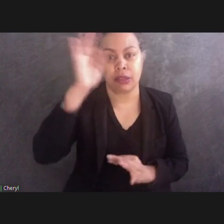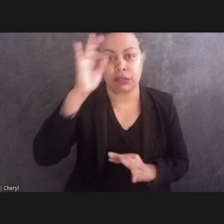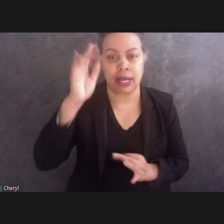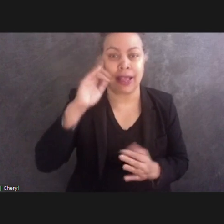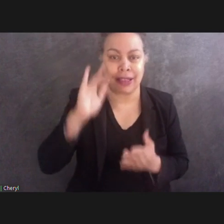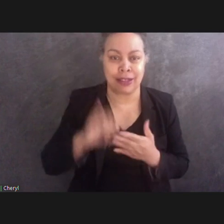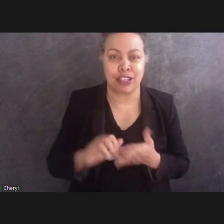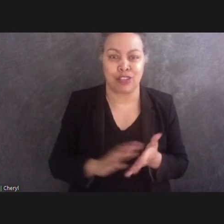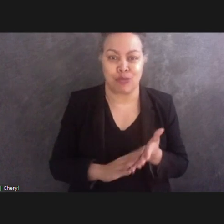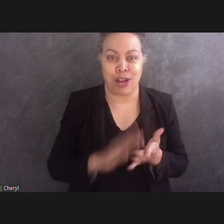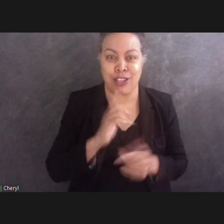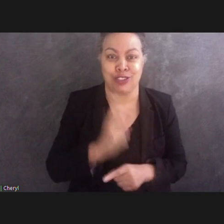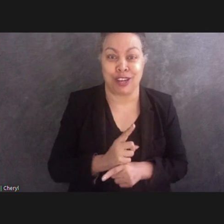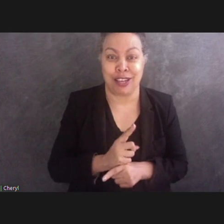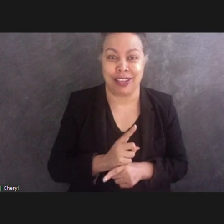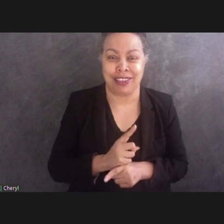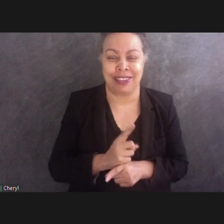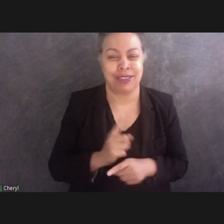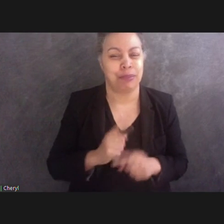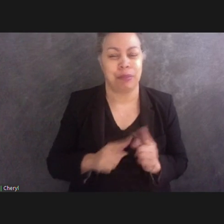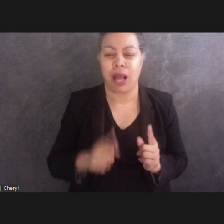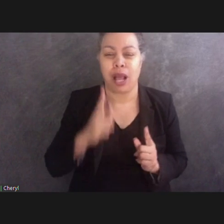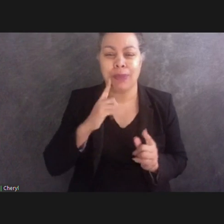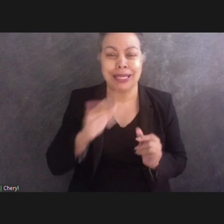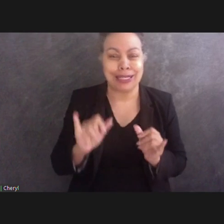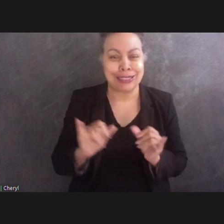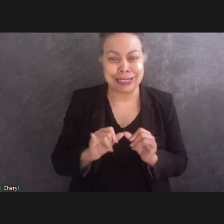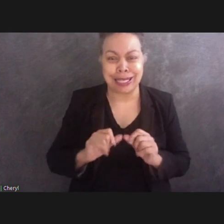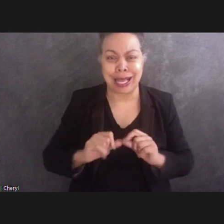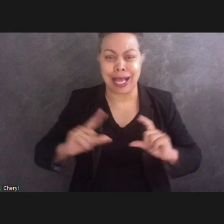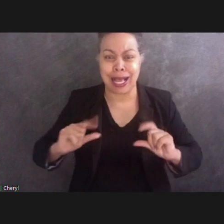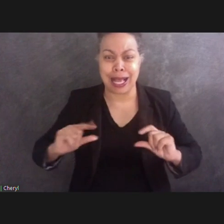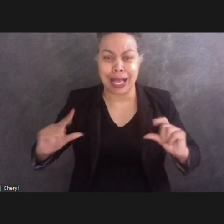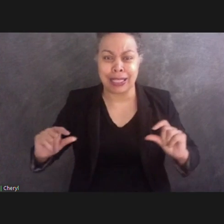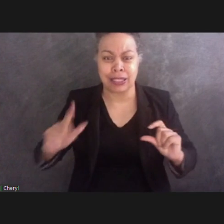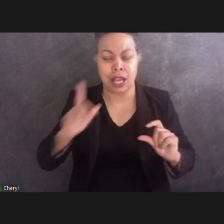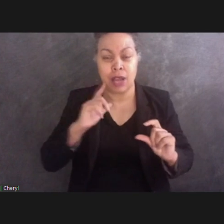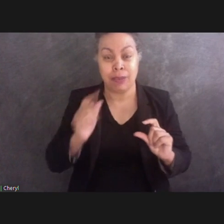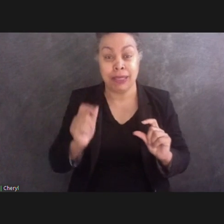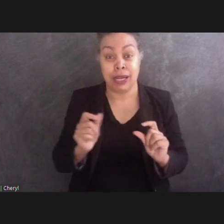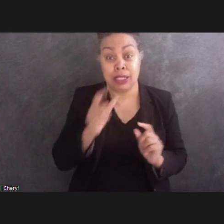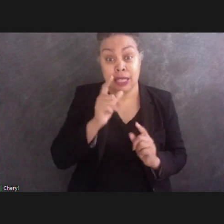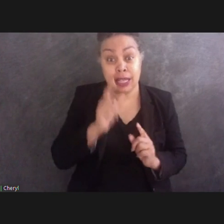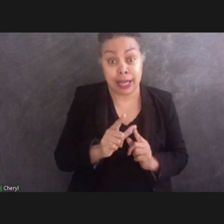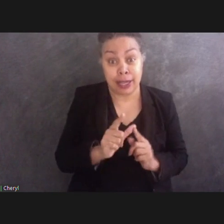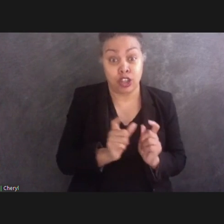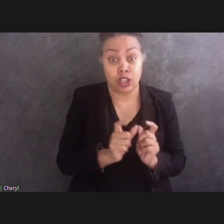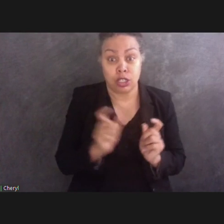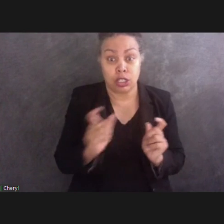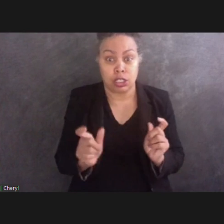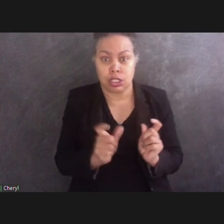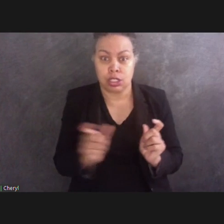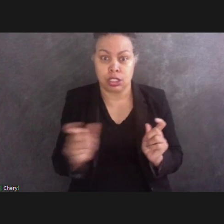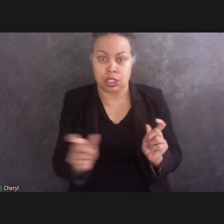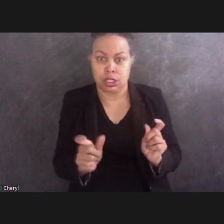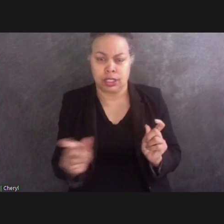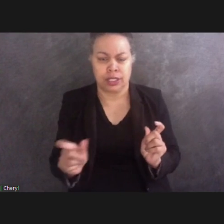size and spacing to the extent that it is distorted when read by touch. My evaluation of the